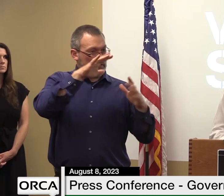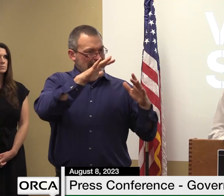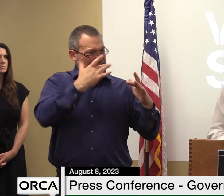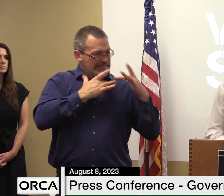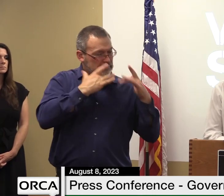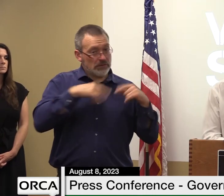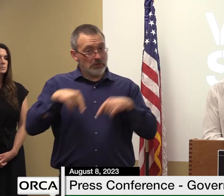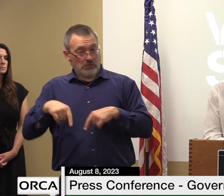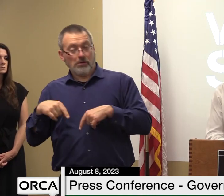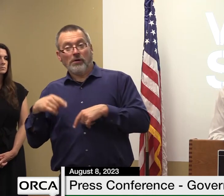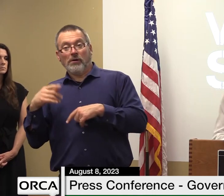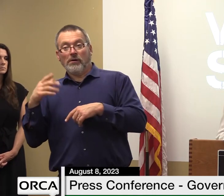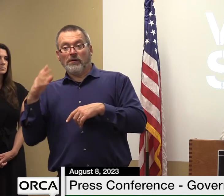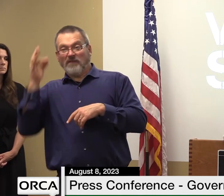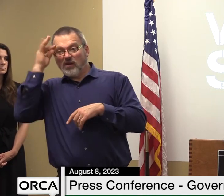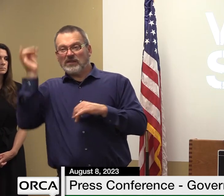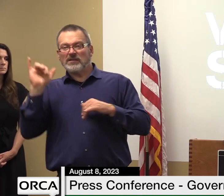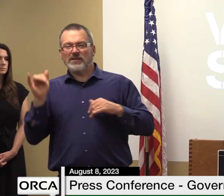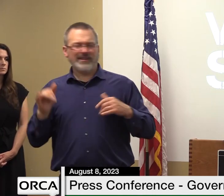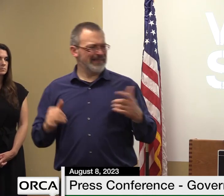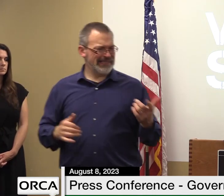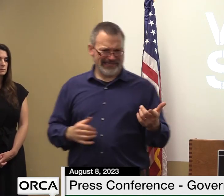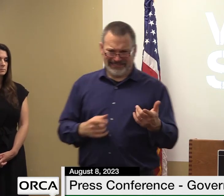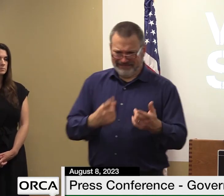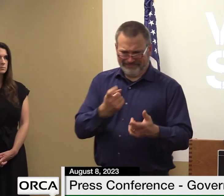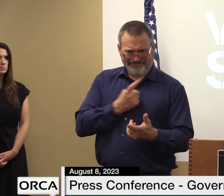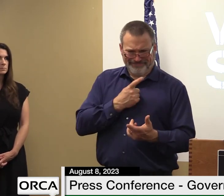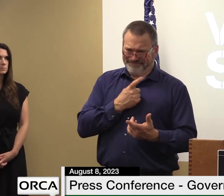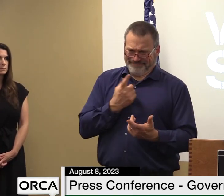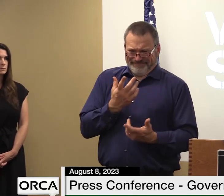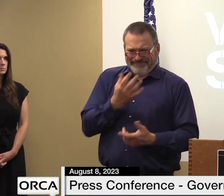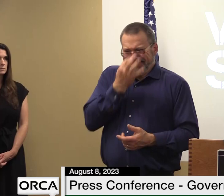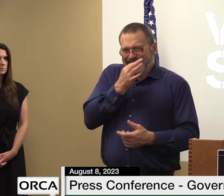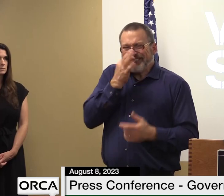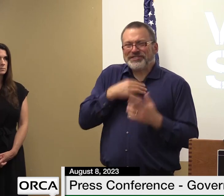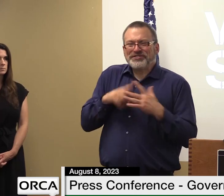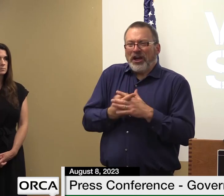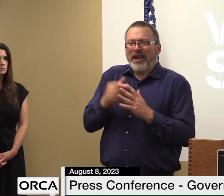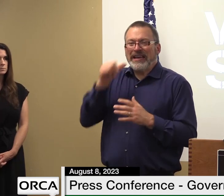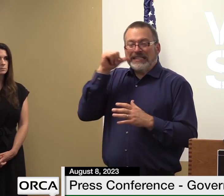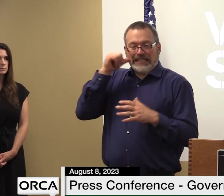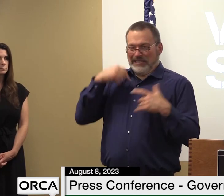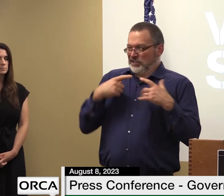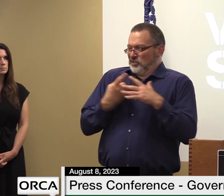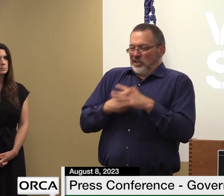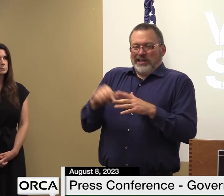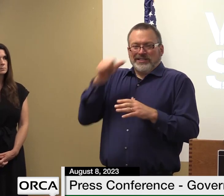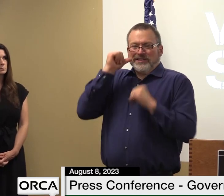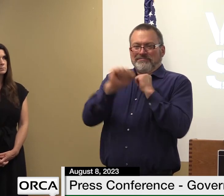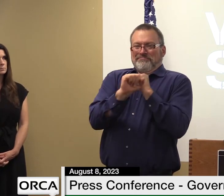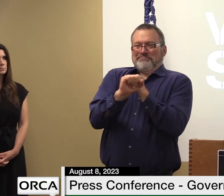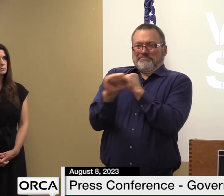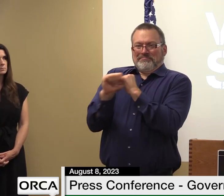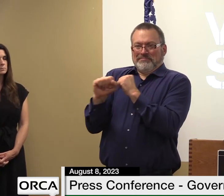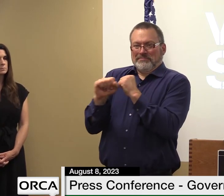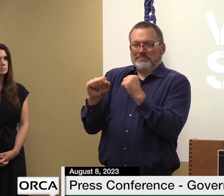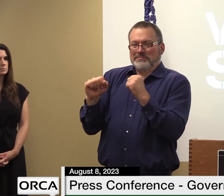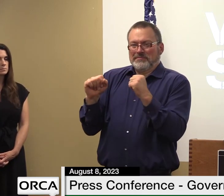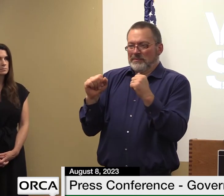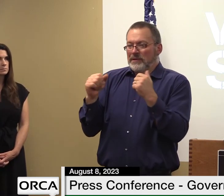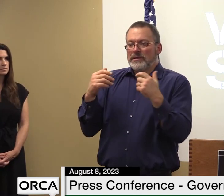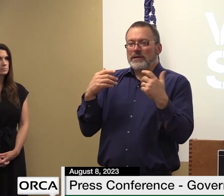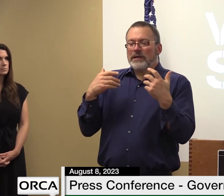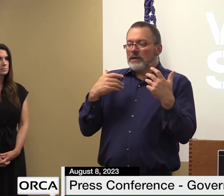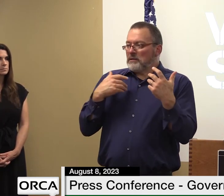it's too early to say uh the advertisements went out um and uh they haven't closed so we're waiting to see how many uh